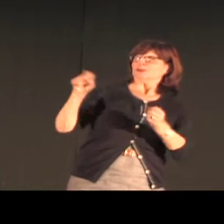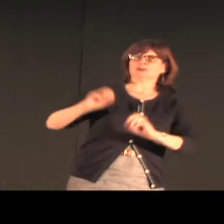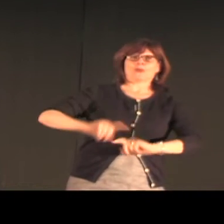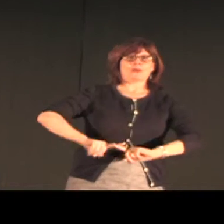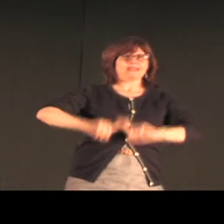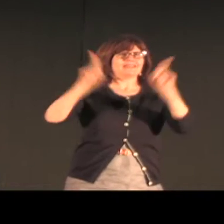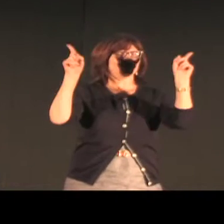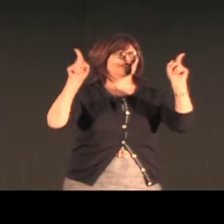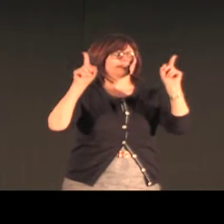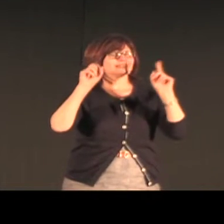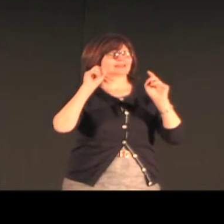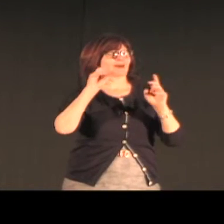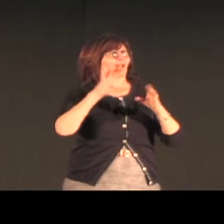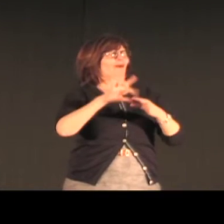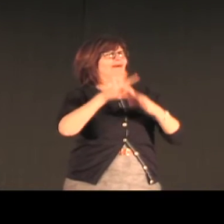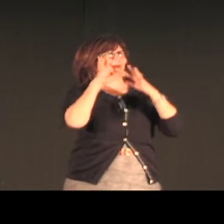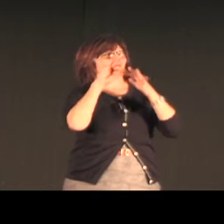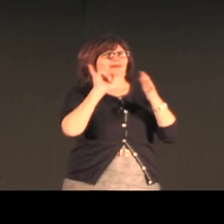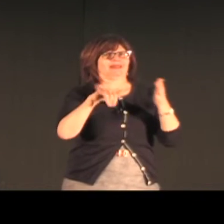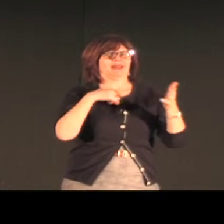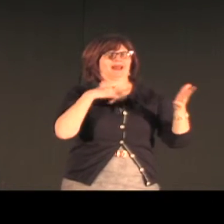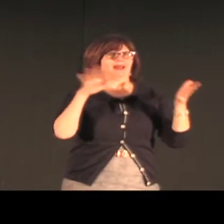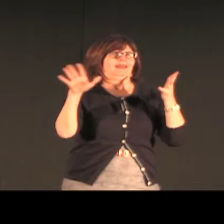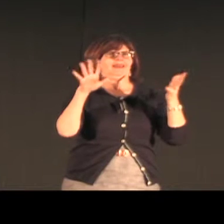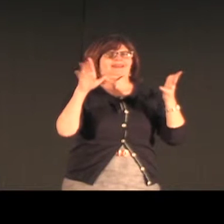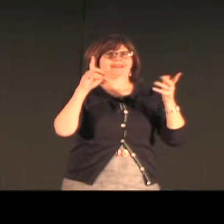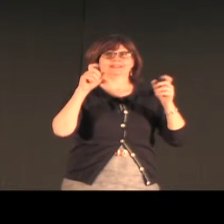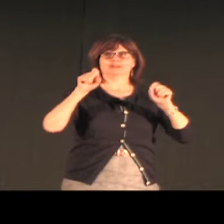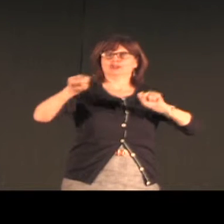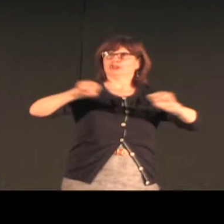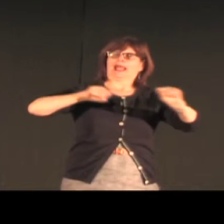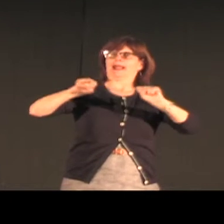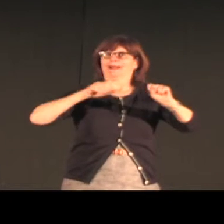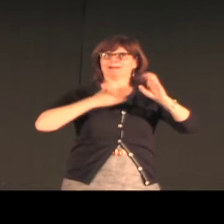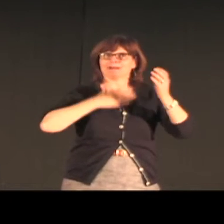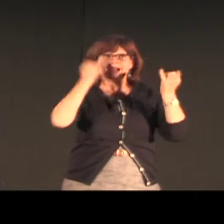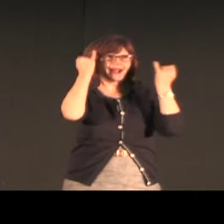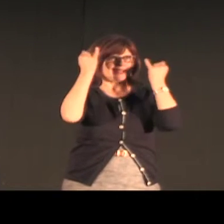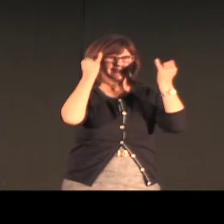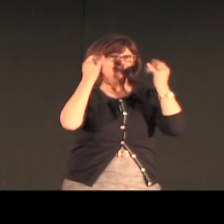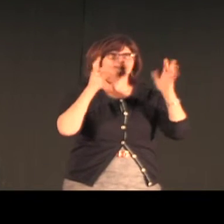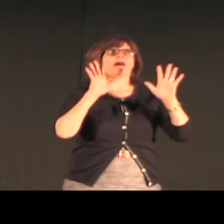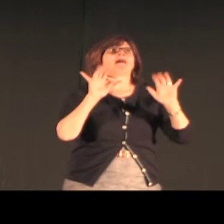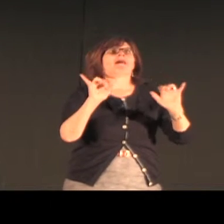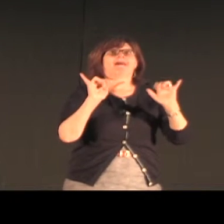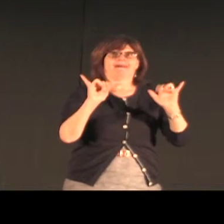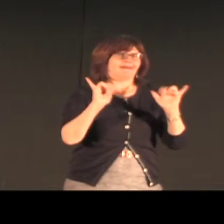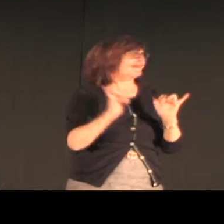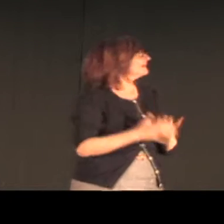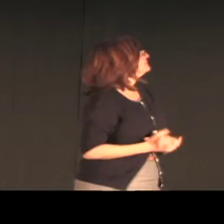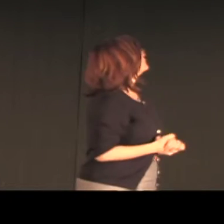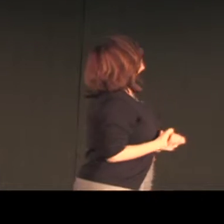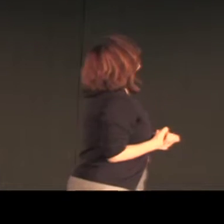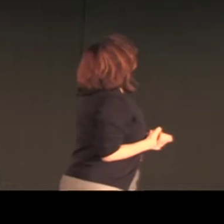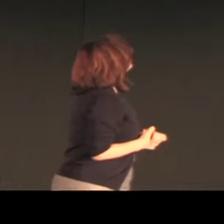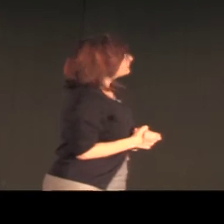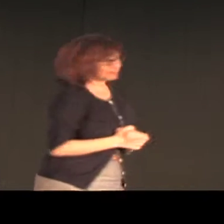throughout my whole life. It's given me a new way to look at it and a new understanding and really has shaken my foundations in many ways.